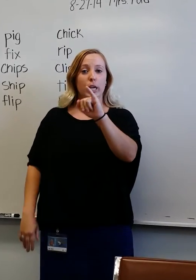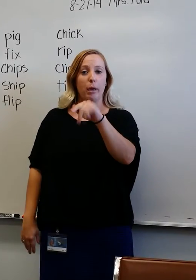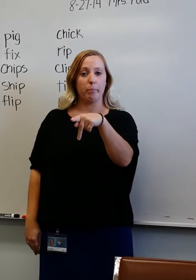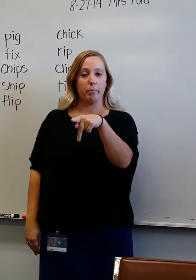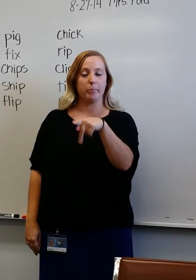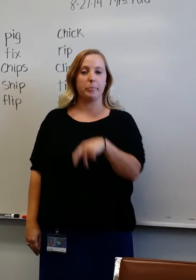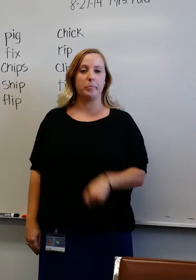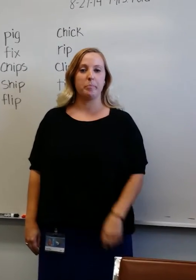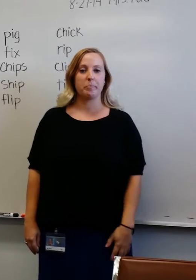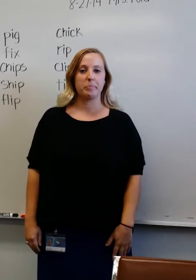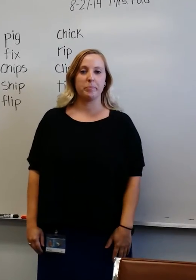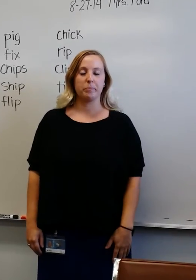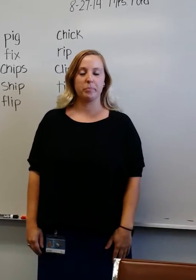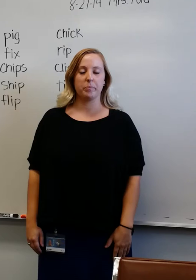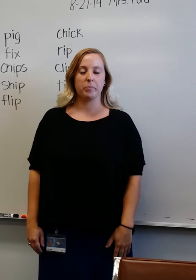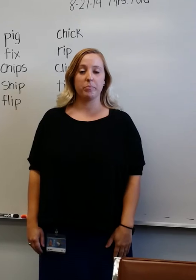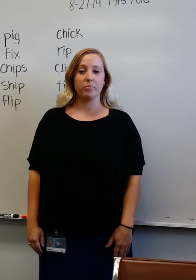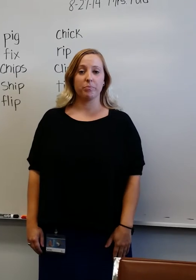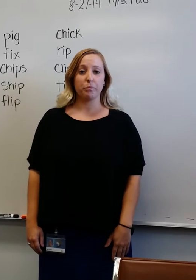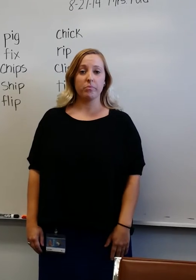That ship is big.